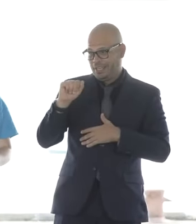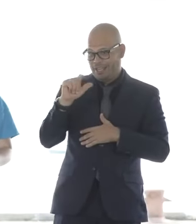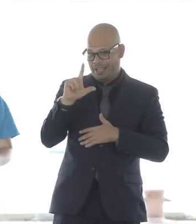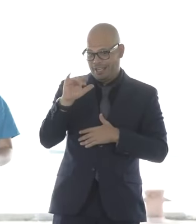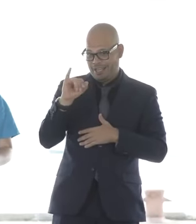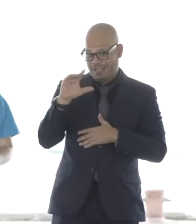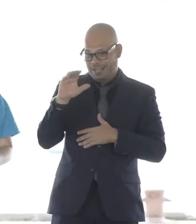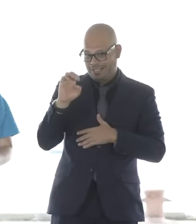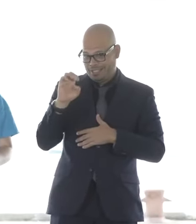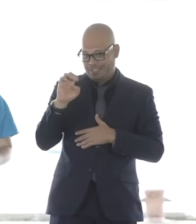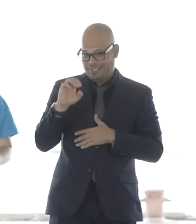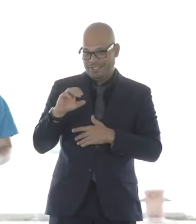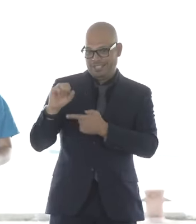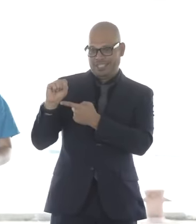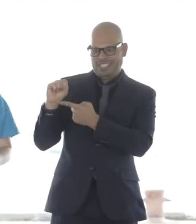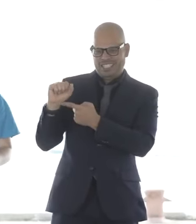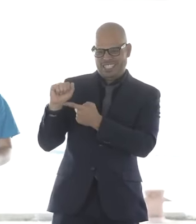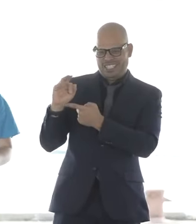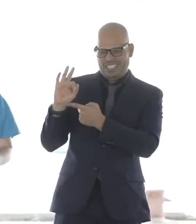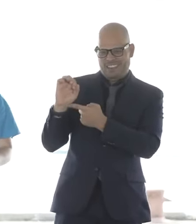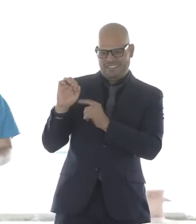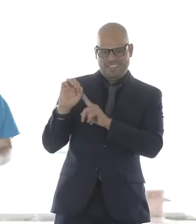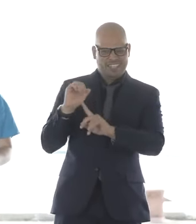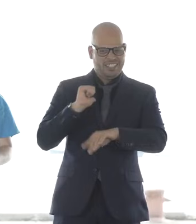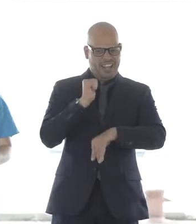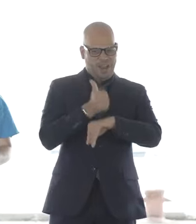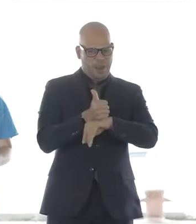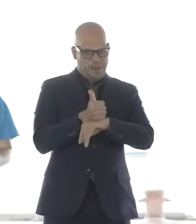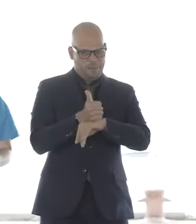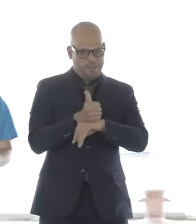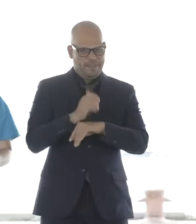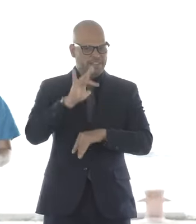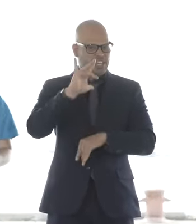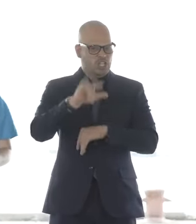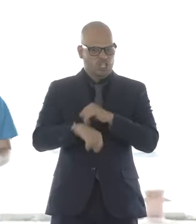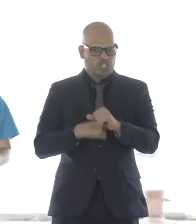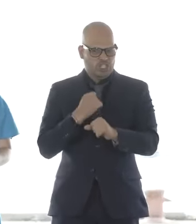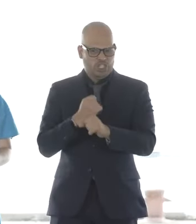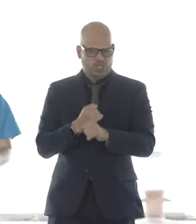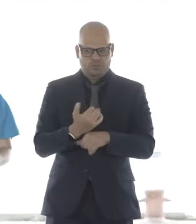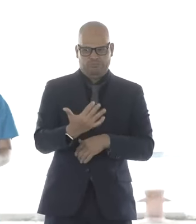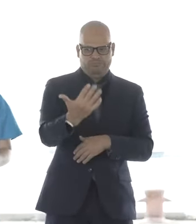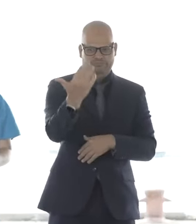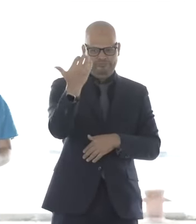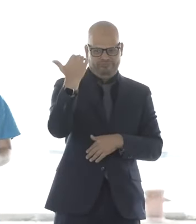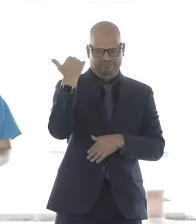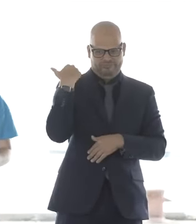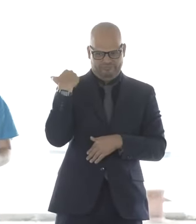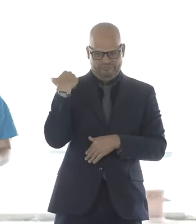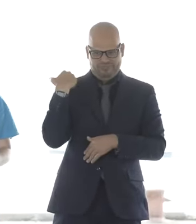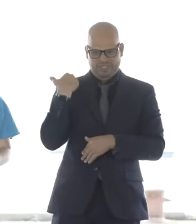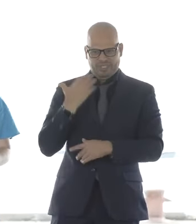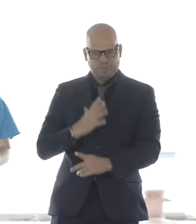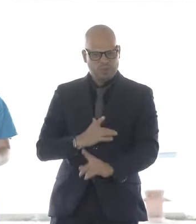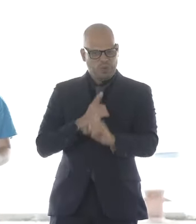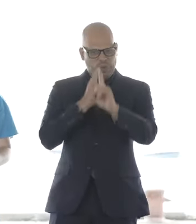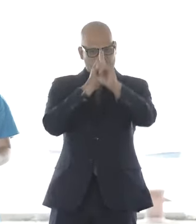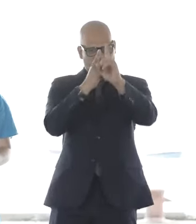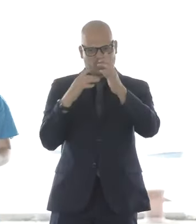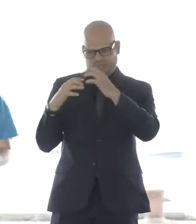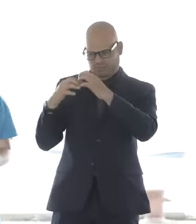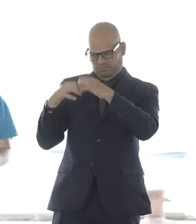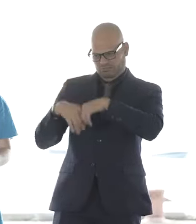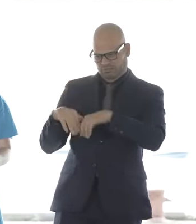was founded 23 years ago to shut down our coal plant. As watchdogs for this port, we talked about our dream of offshore wind at our founding,